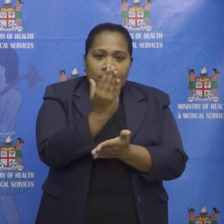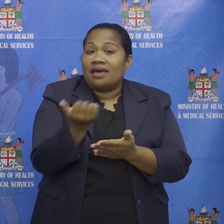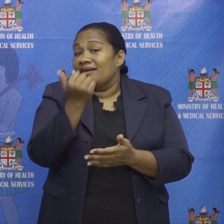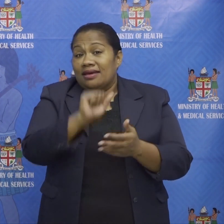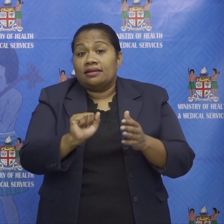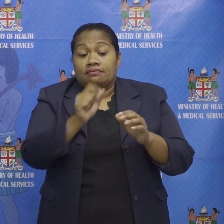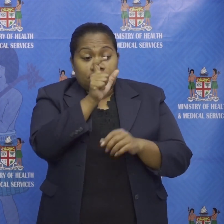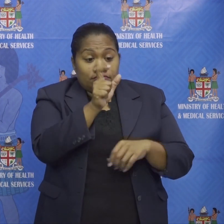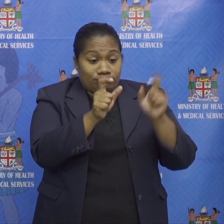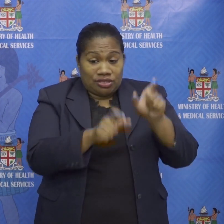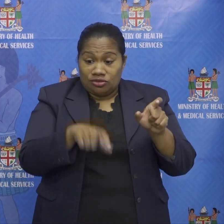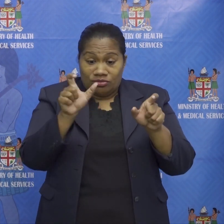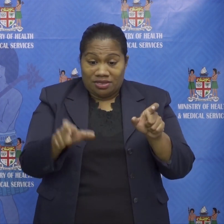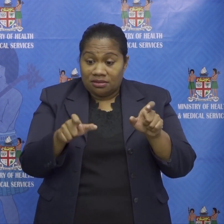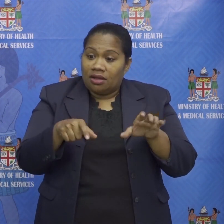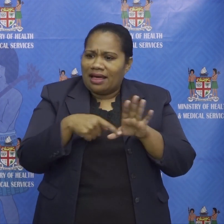could get you infected